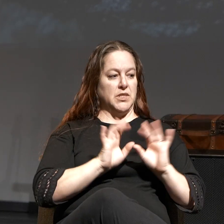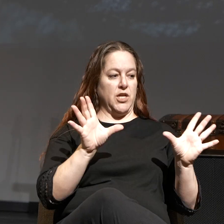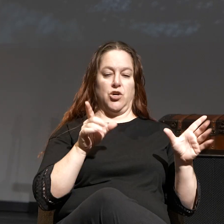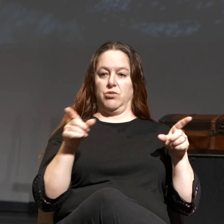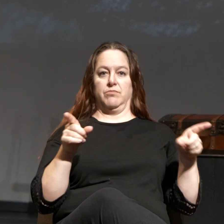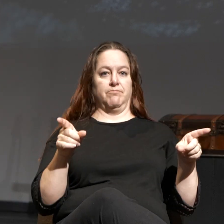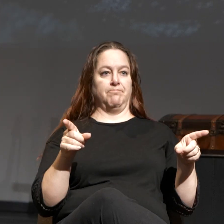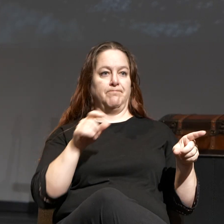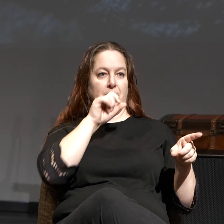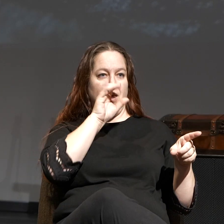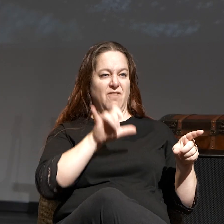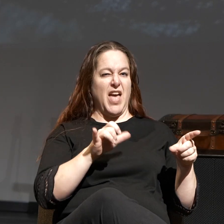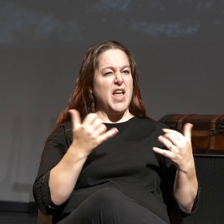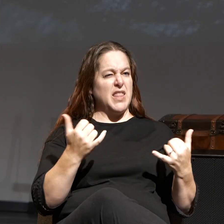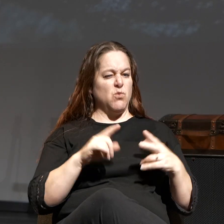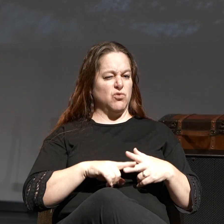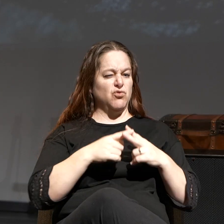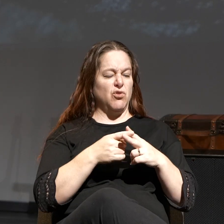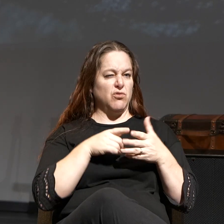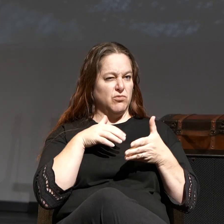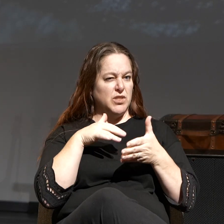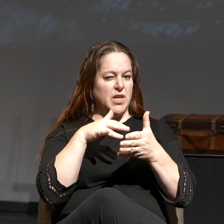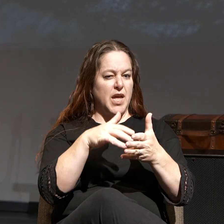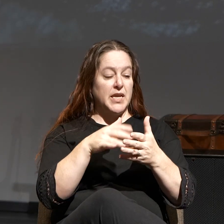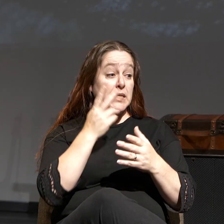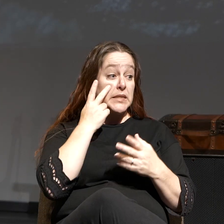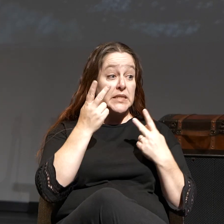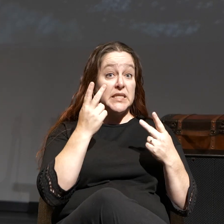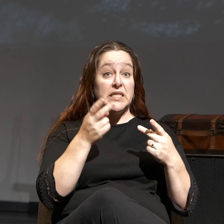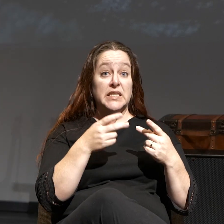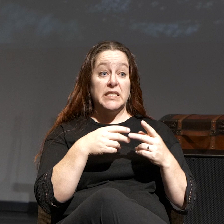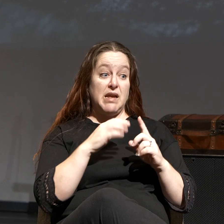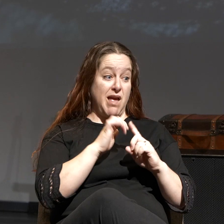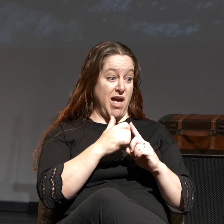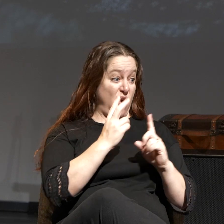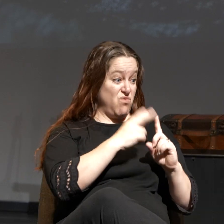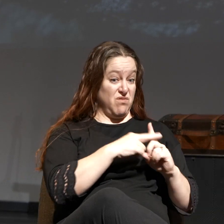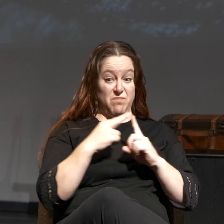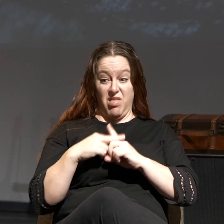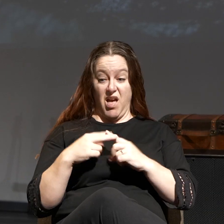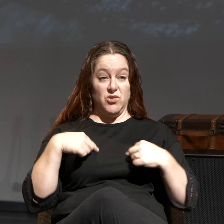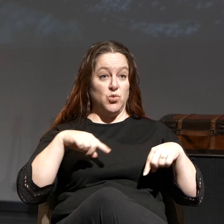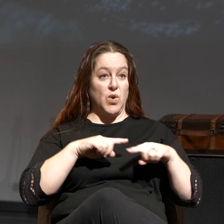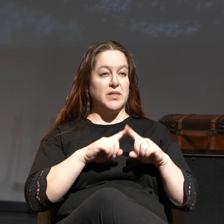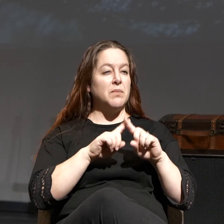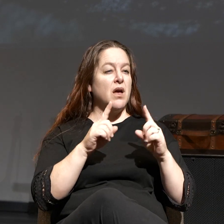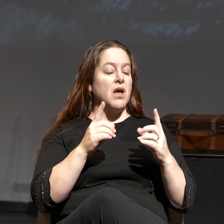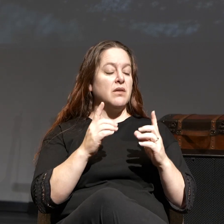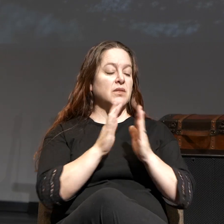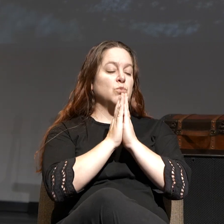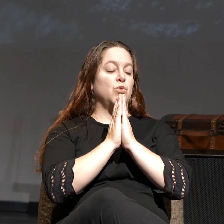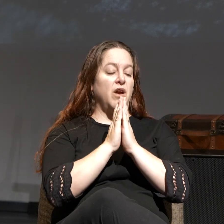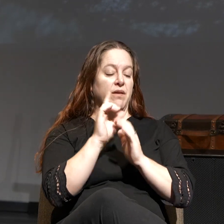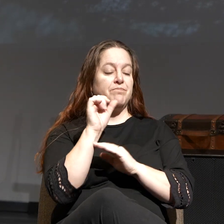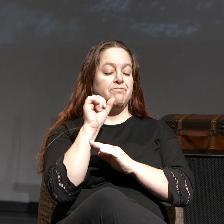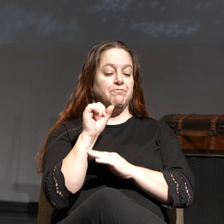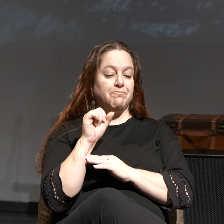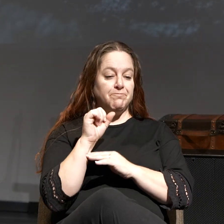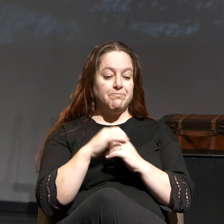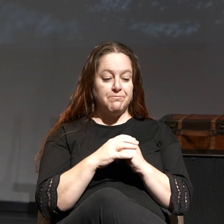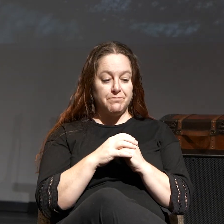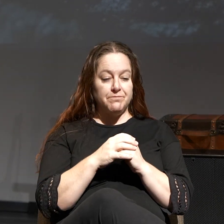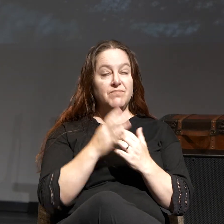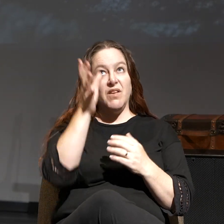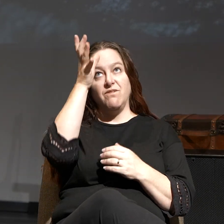we're headed with our study, and we'll look at the implications or the applications of each one of those in just a moment. But let's first pray. Would you bow your heads with me?